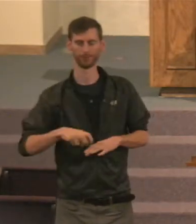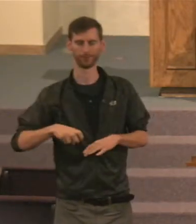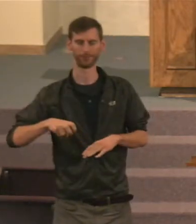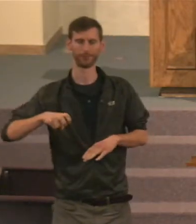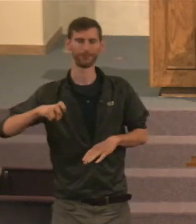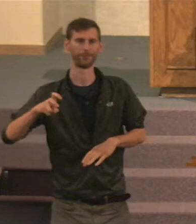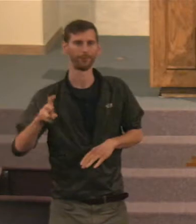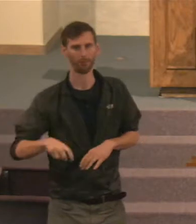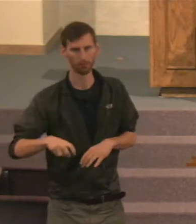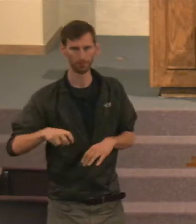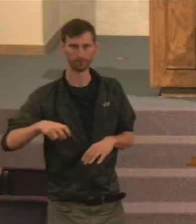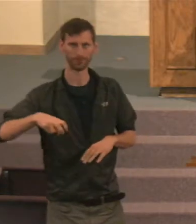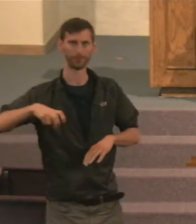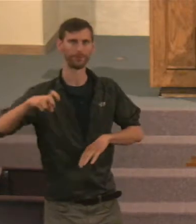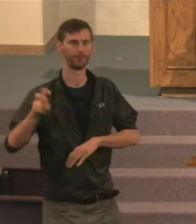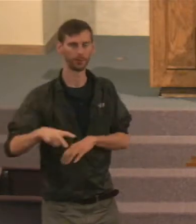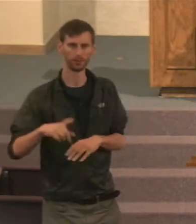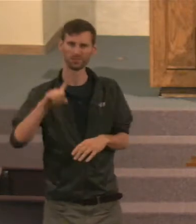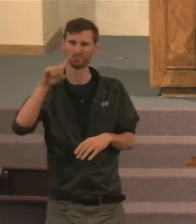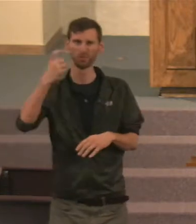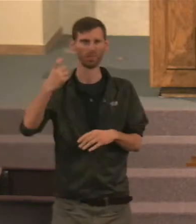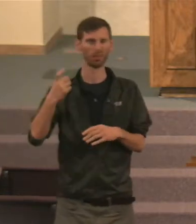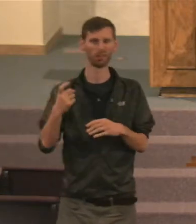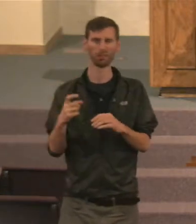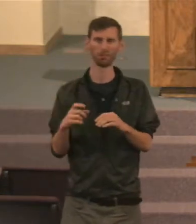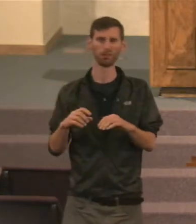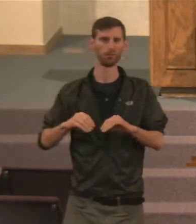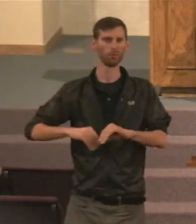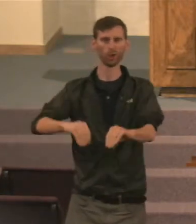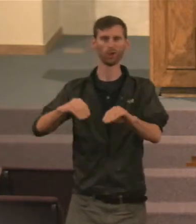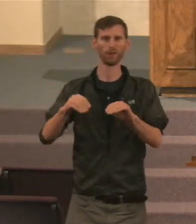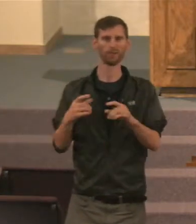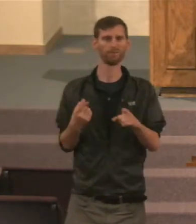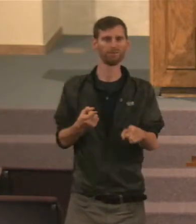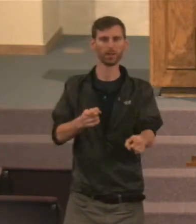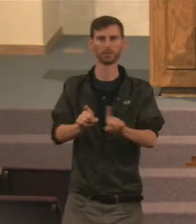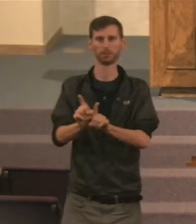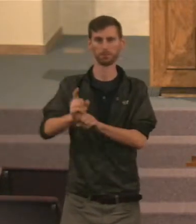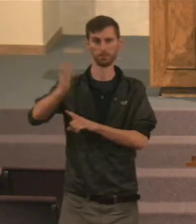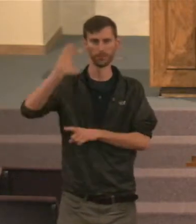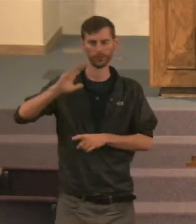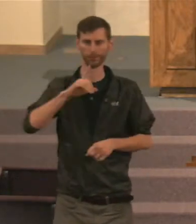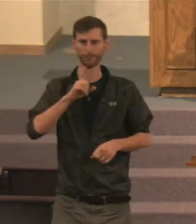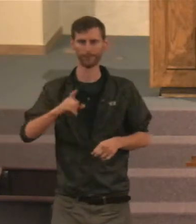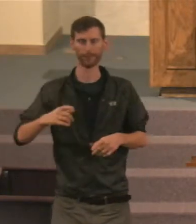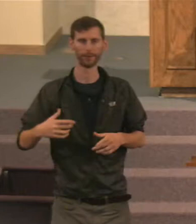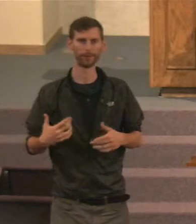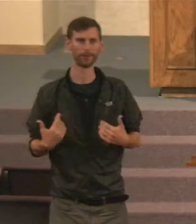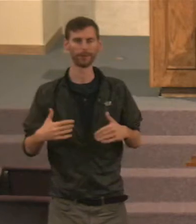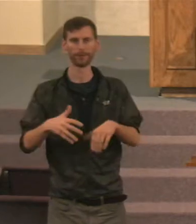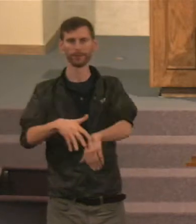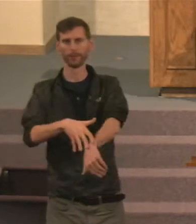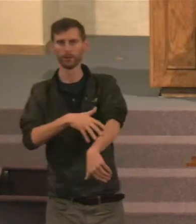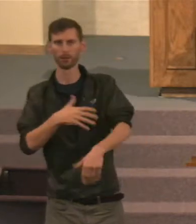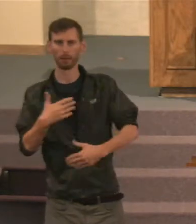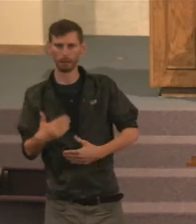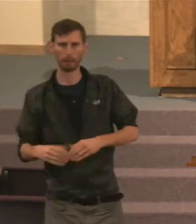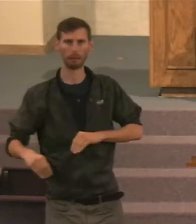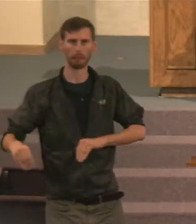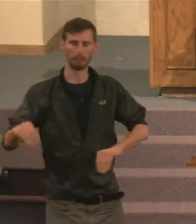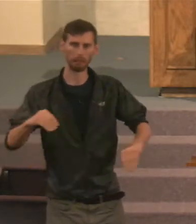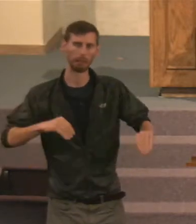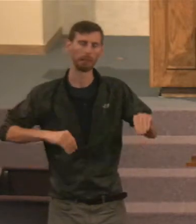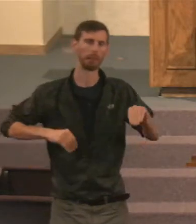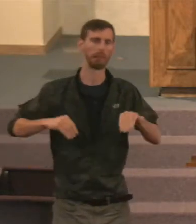As you get older, you can't move as fast as you once did. That in itself can be a burden sometimes, just trying to